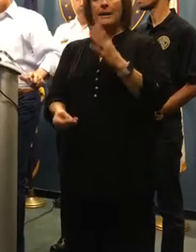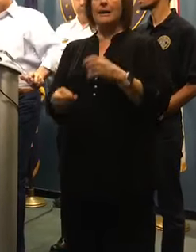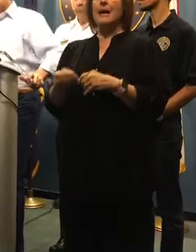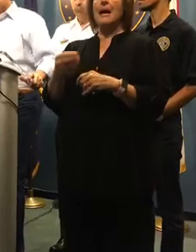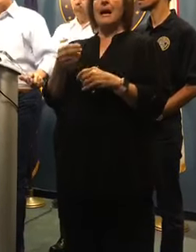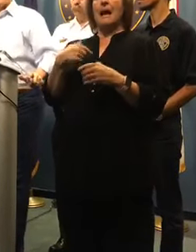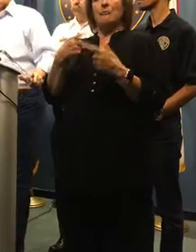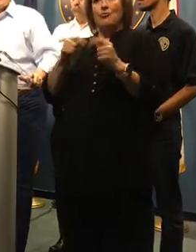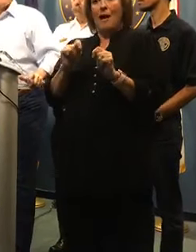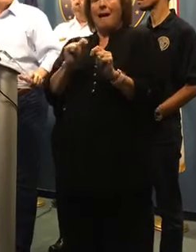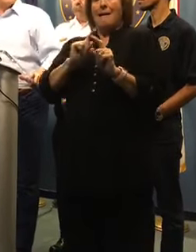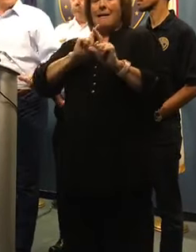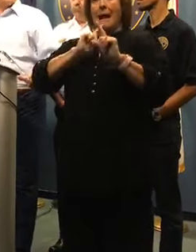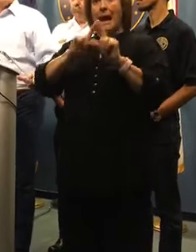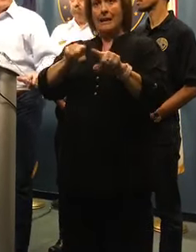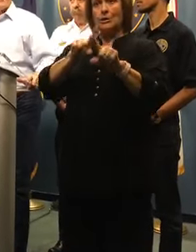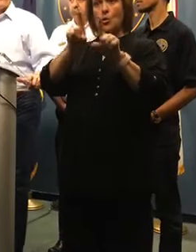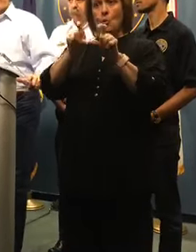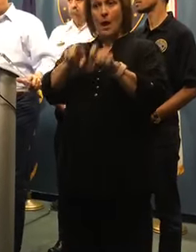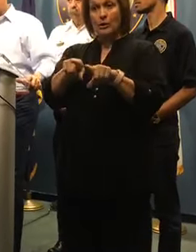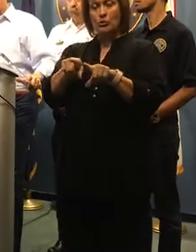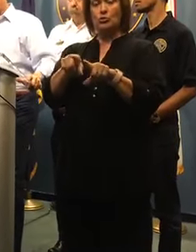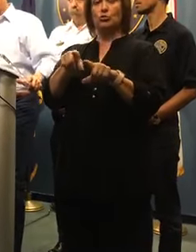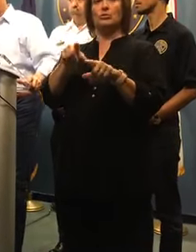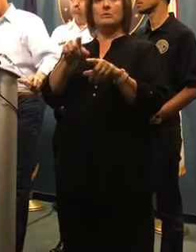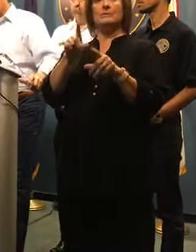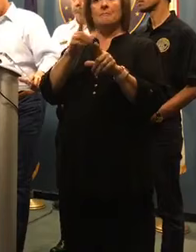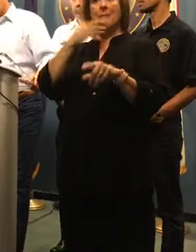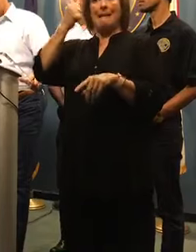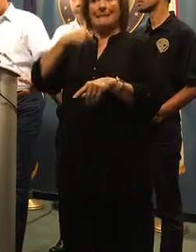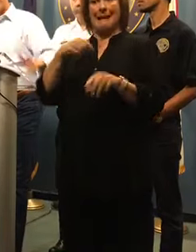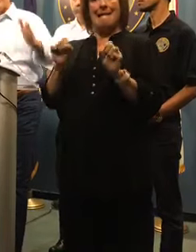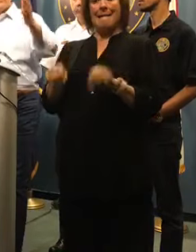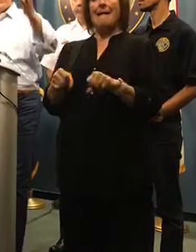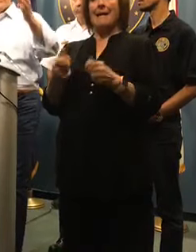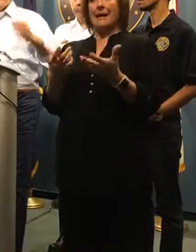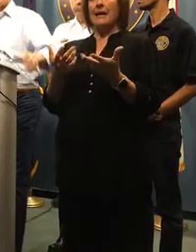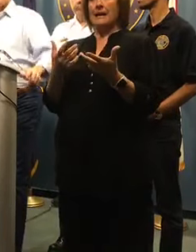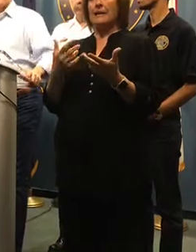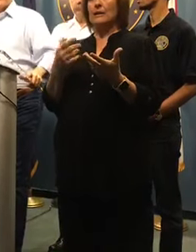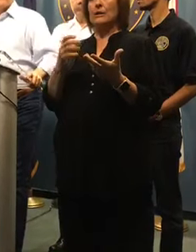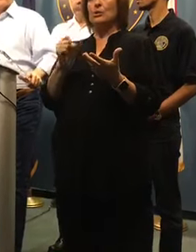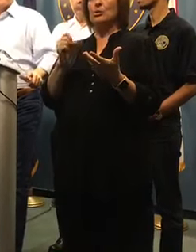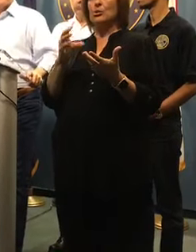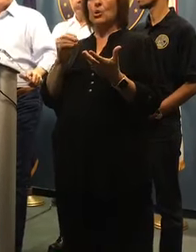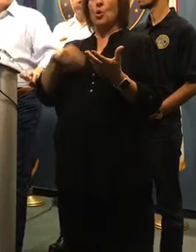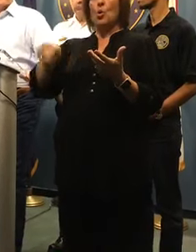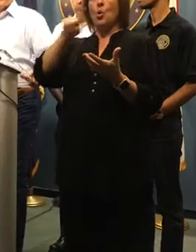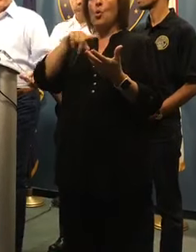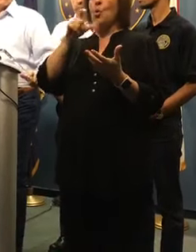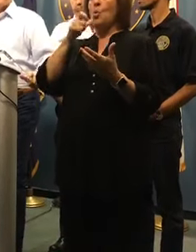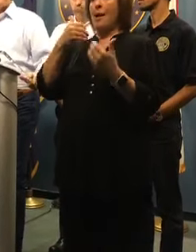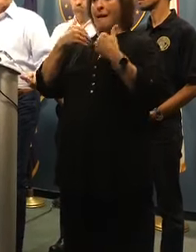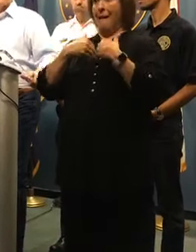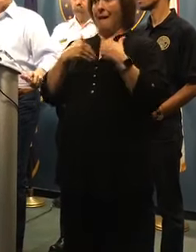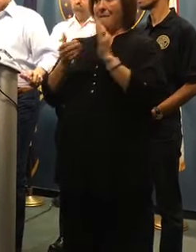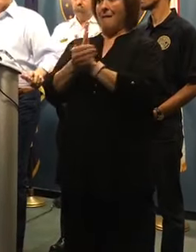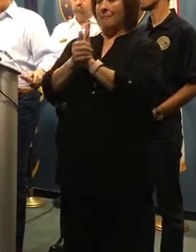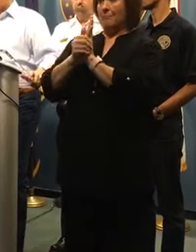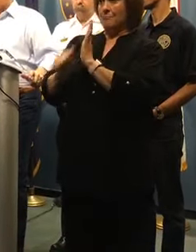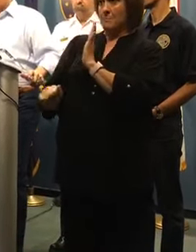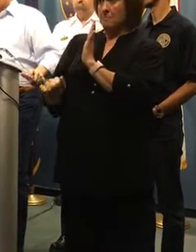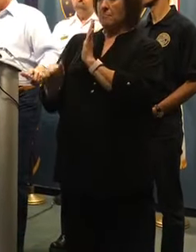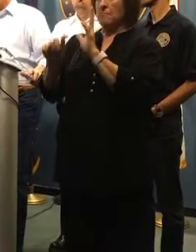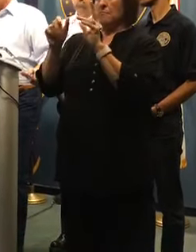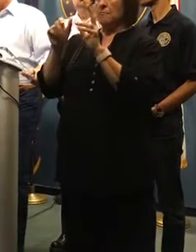try to answer questions with clarity so that there's no lack of confusion. So I'll have the folks that have expertise in this area to talk to you about